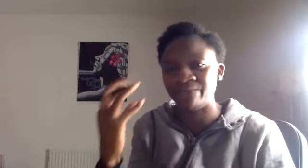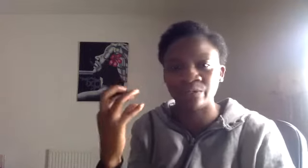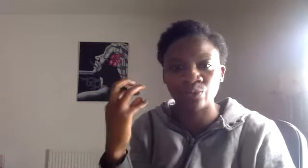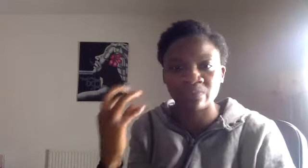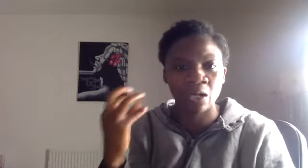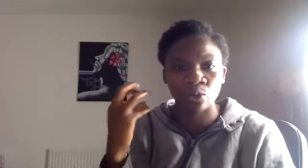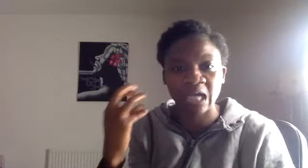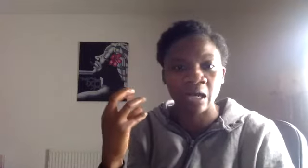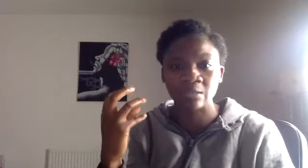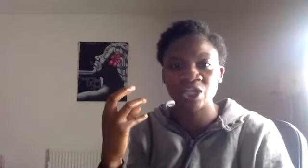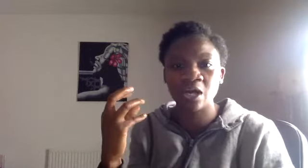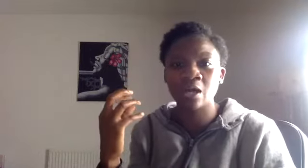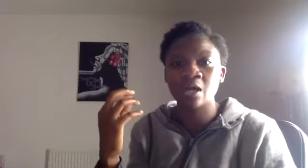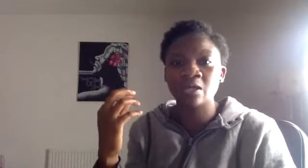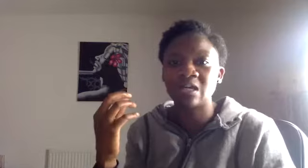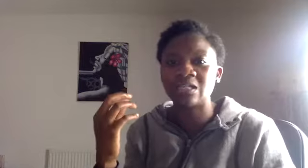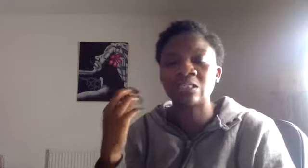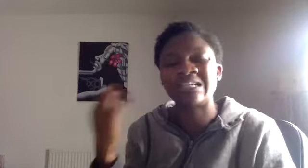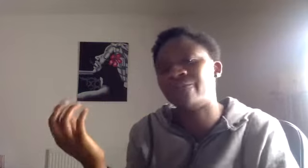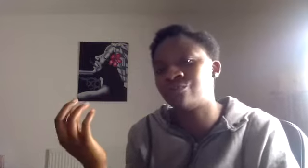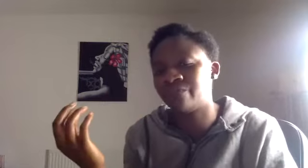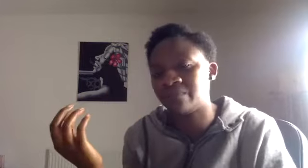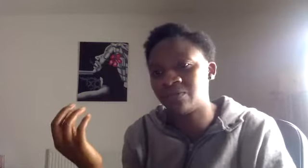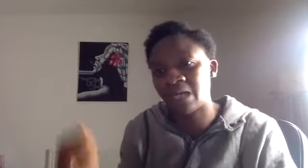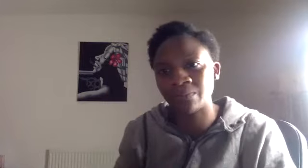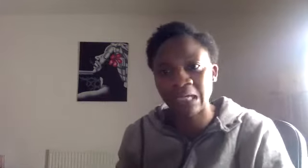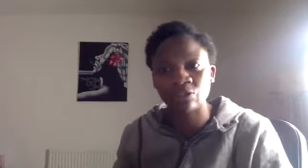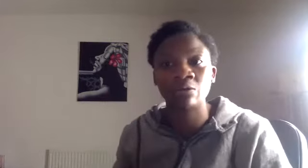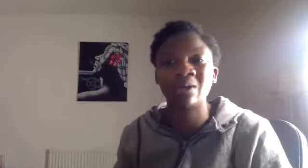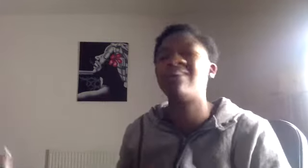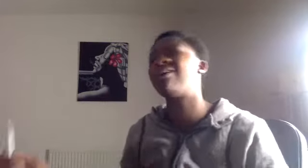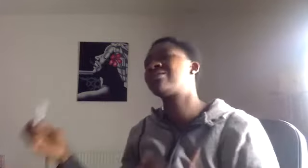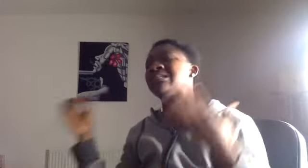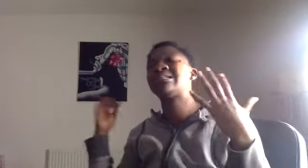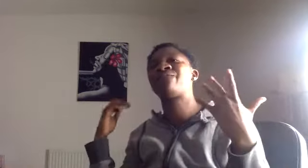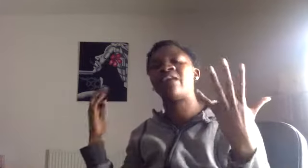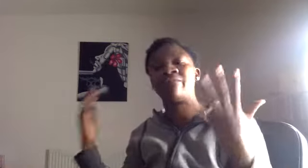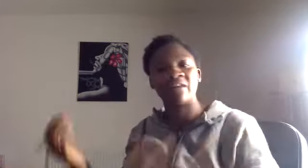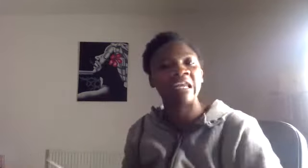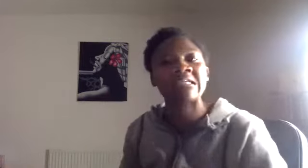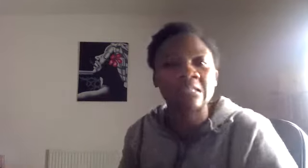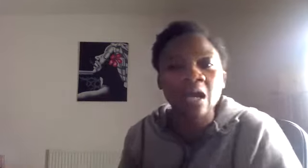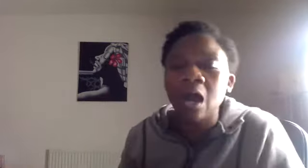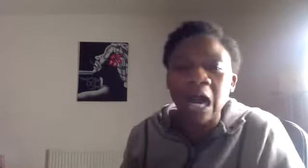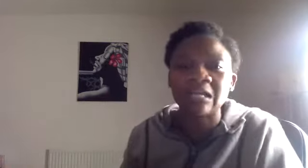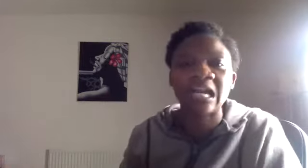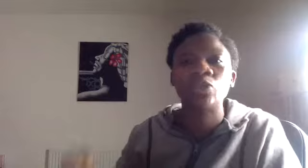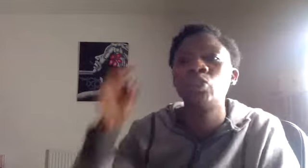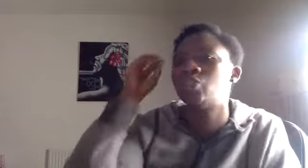feel, smell or touch. Right. It's difficult for them to be able to actually say, oh, this is fluff. And unless I can get you to do